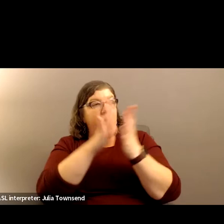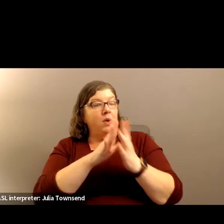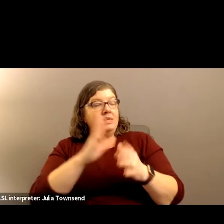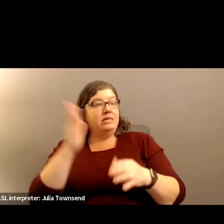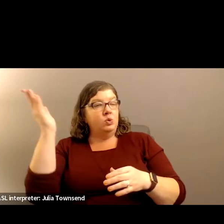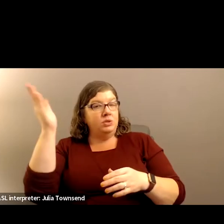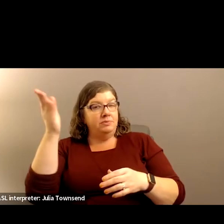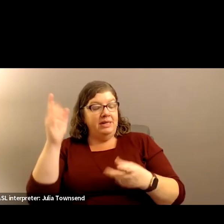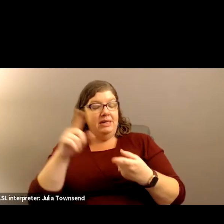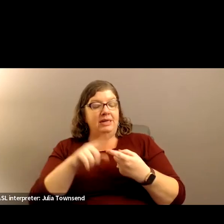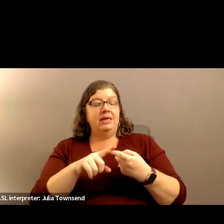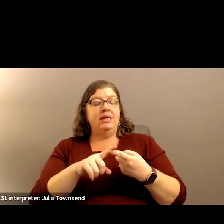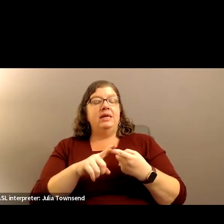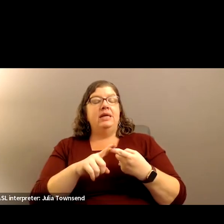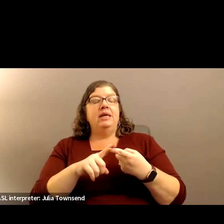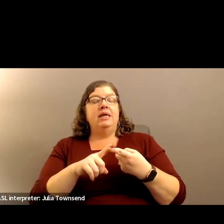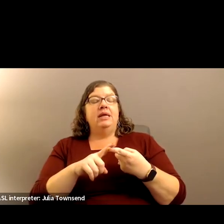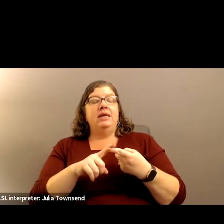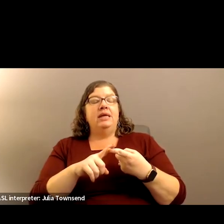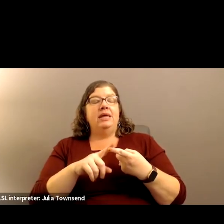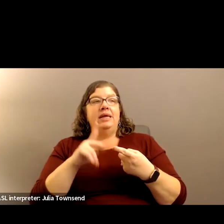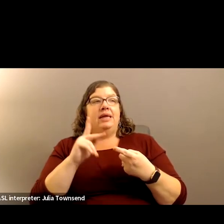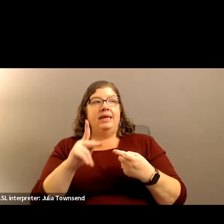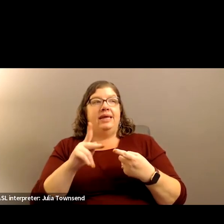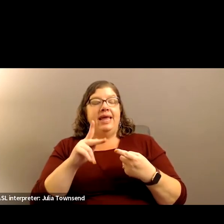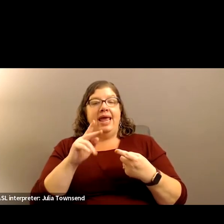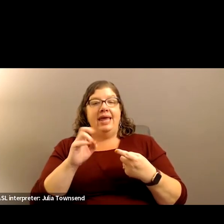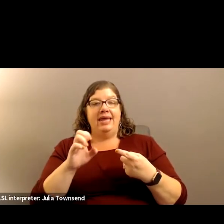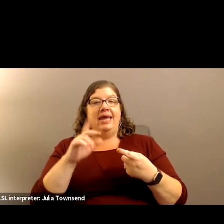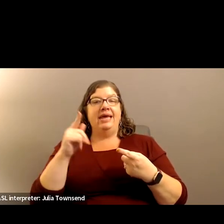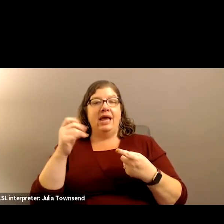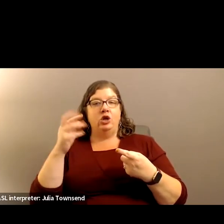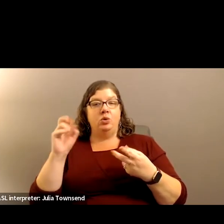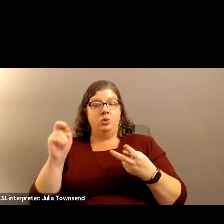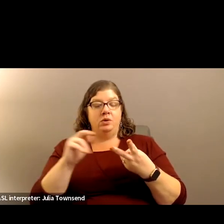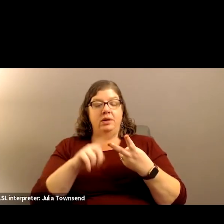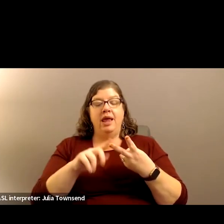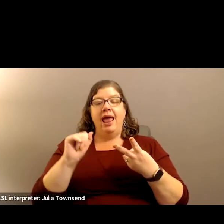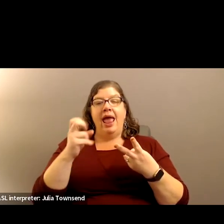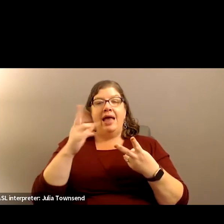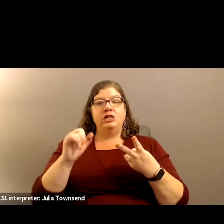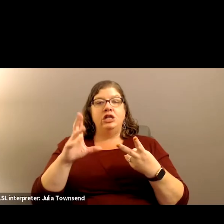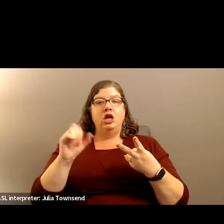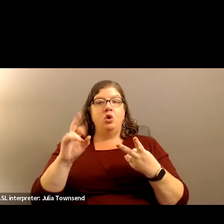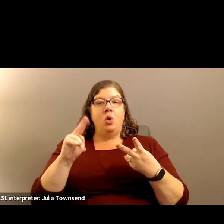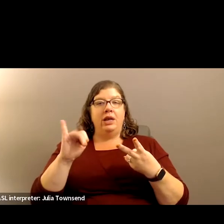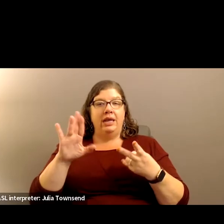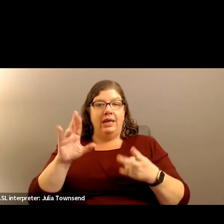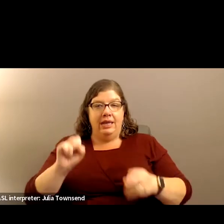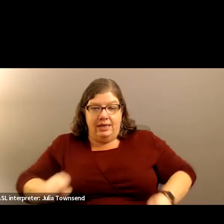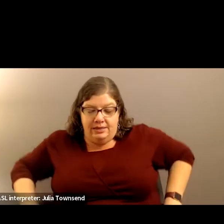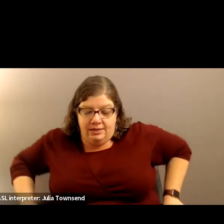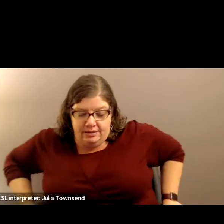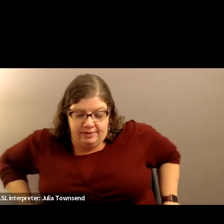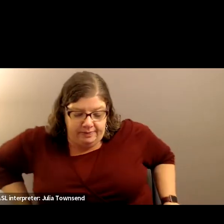speak. Madam President, Kay Cantu, followed by Ashley Cornelius. Thank you.